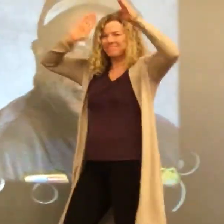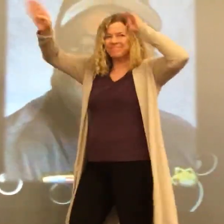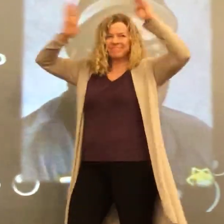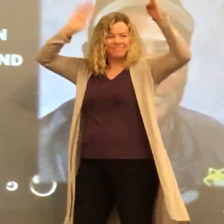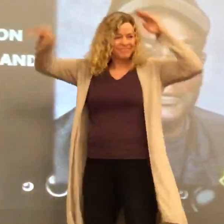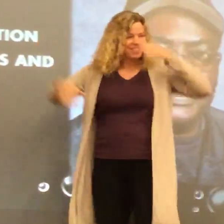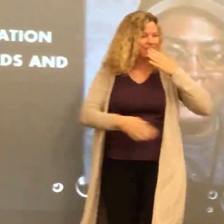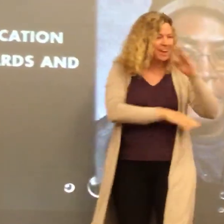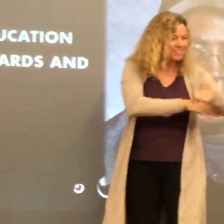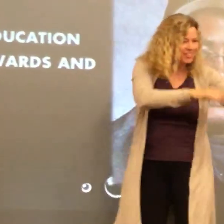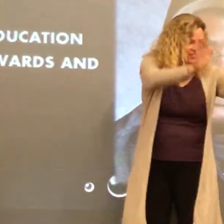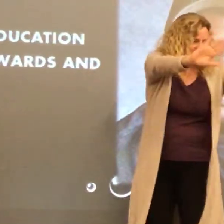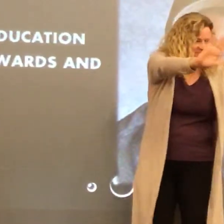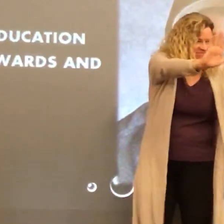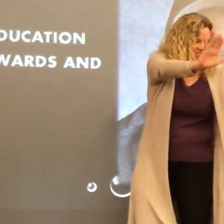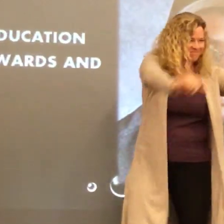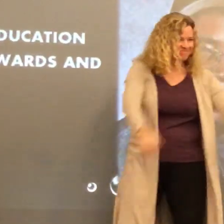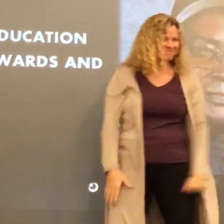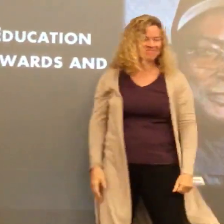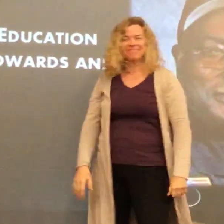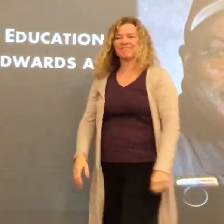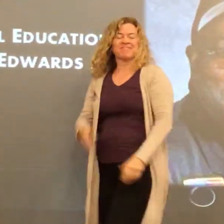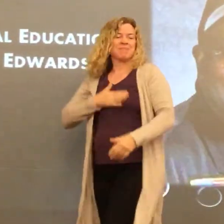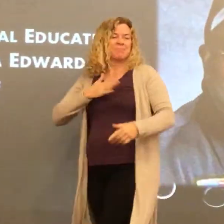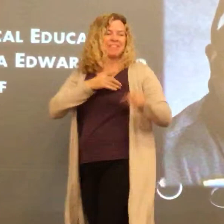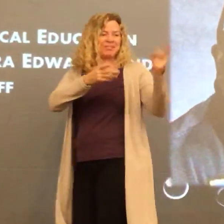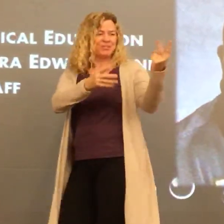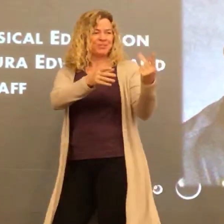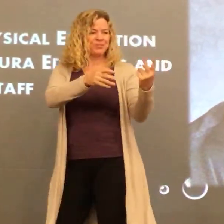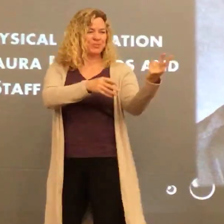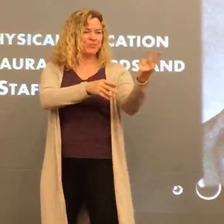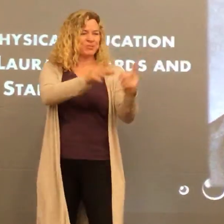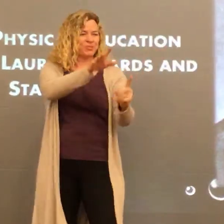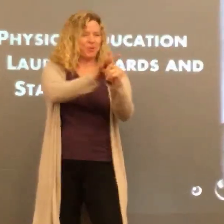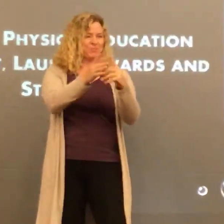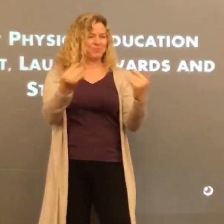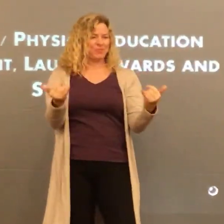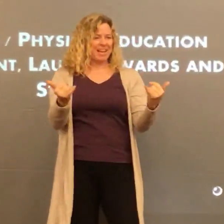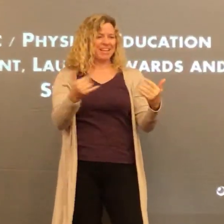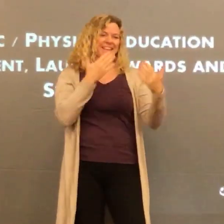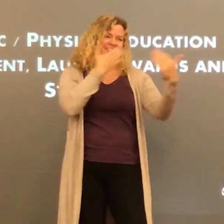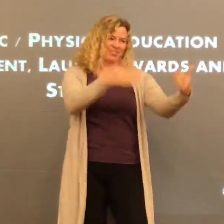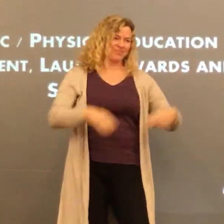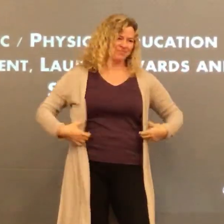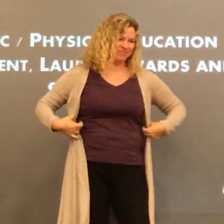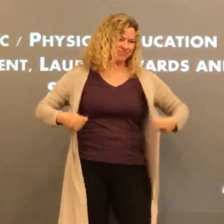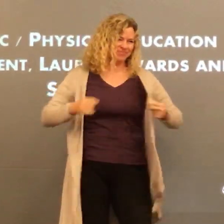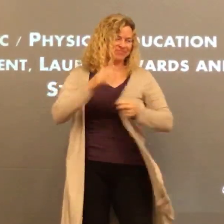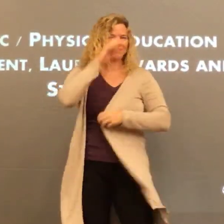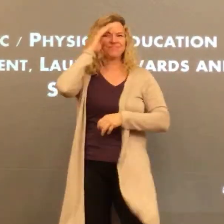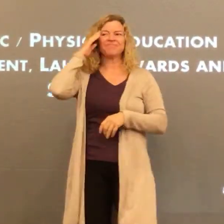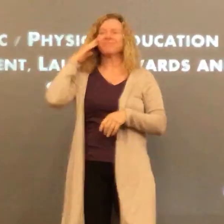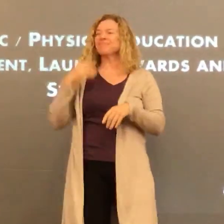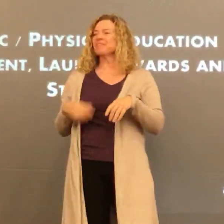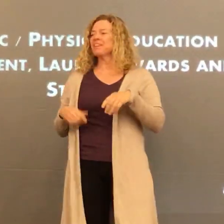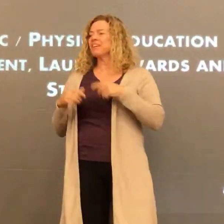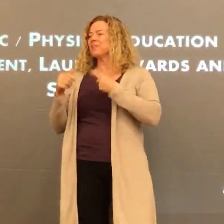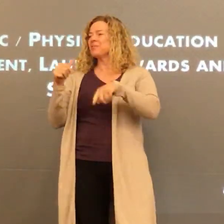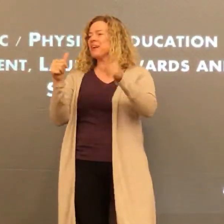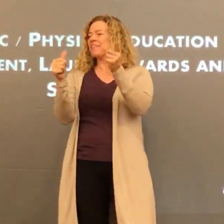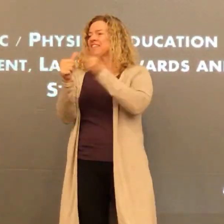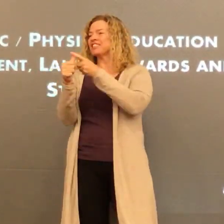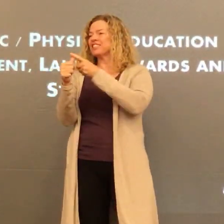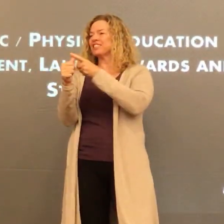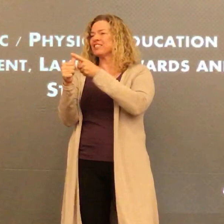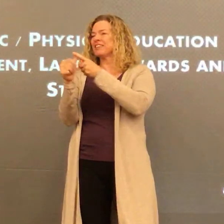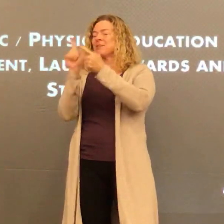Good afternoon. Hello, everyone. Good afternoon to the family. Hi. I'm happy that you guys were able to make it today. Thank you so much for being here.